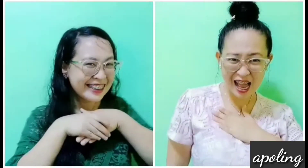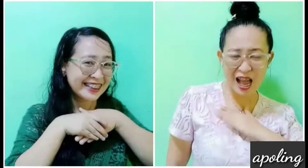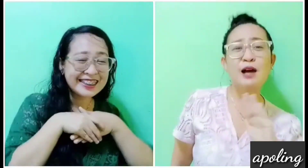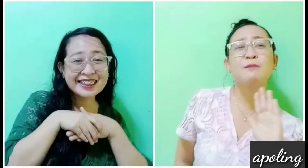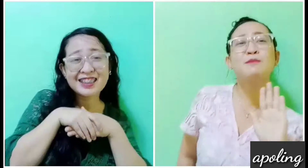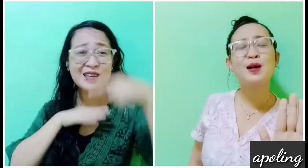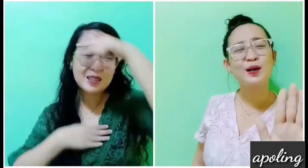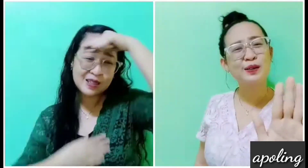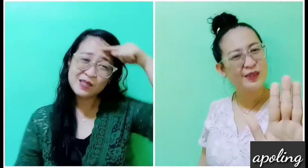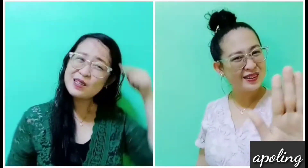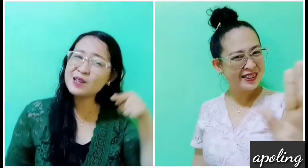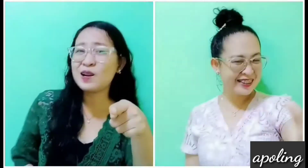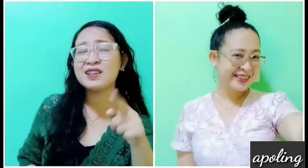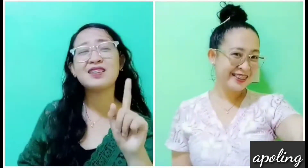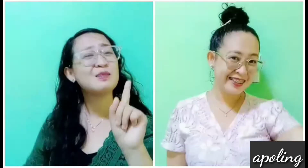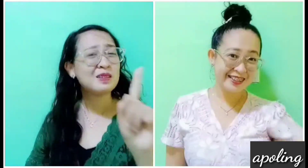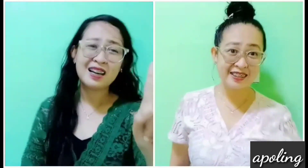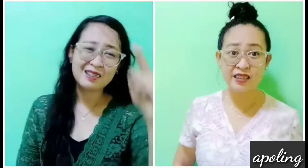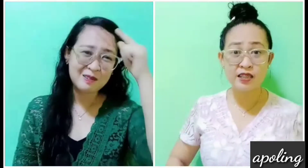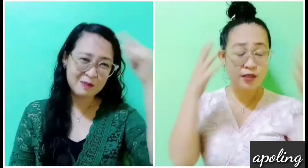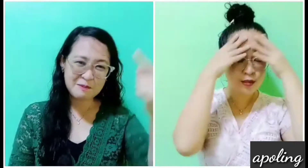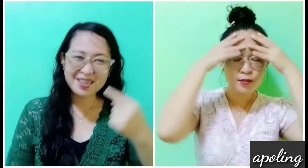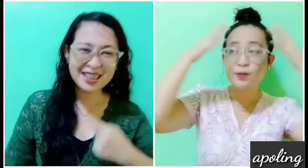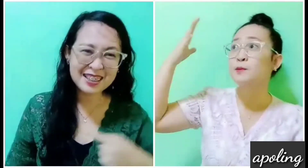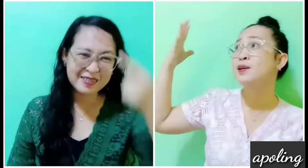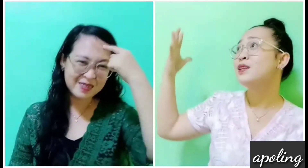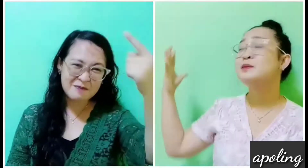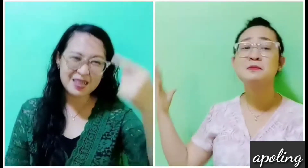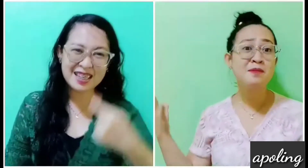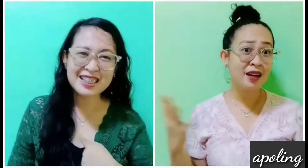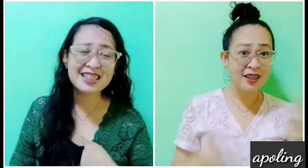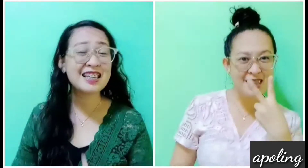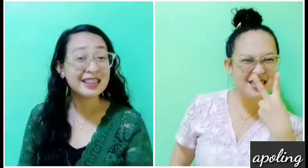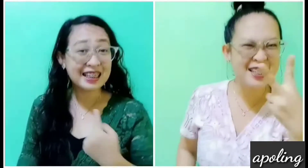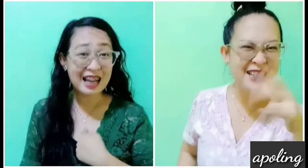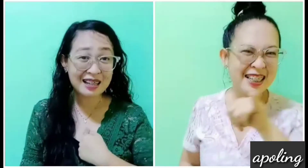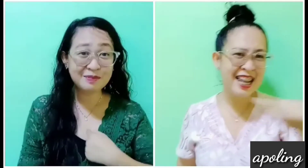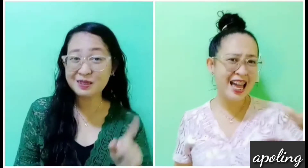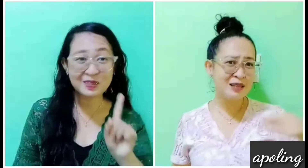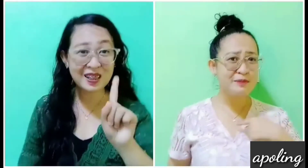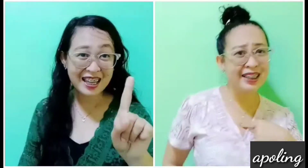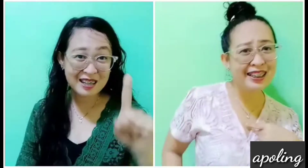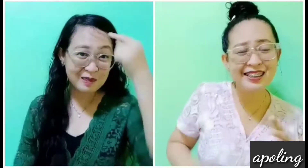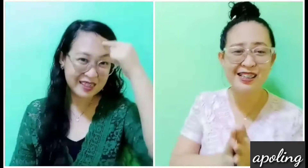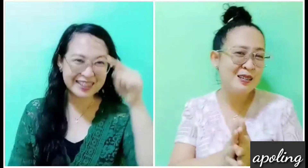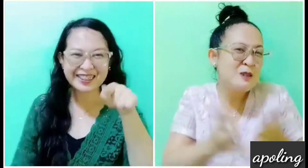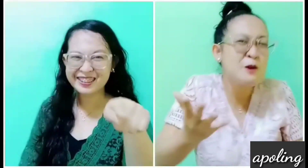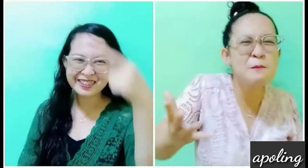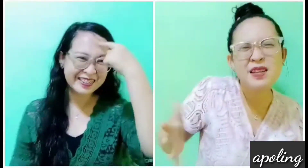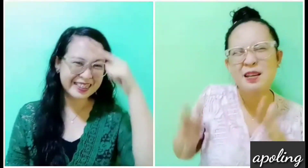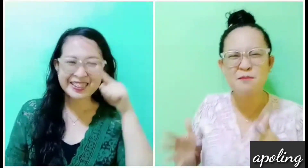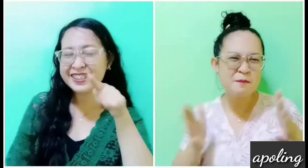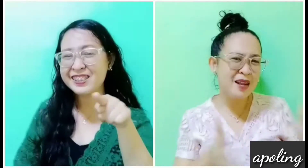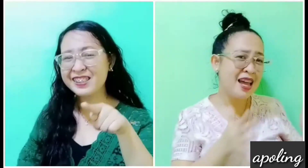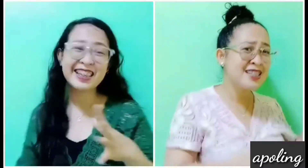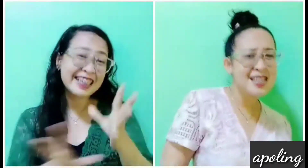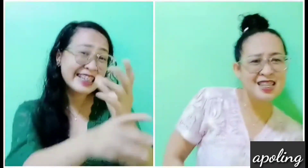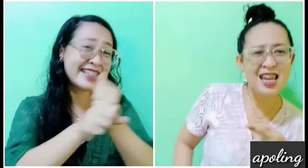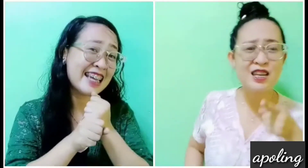I'm yours Open up your mind and see you like me Open up your plans and